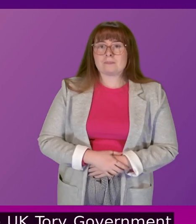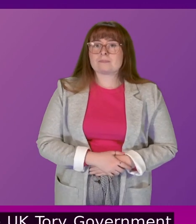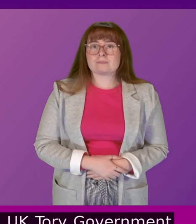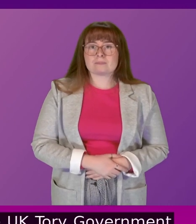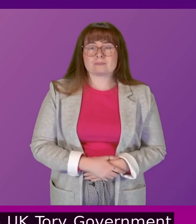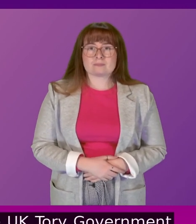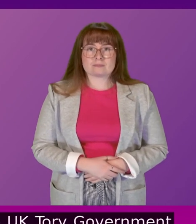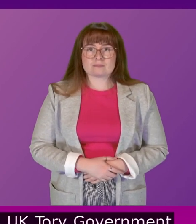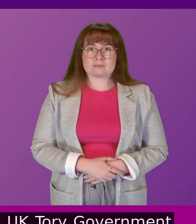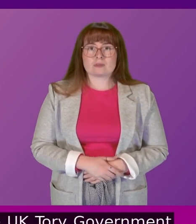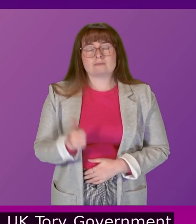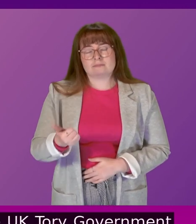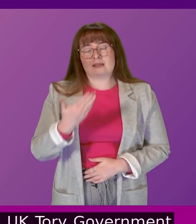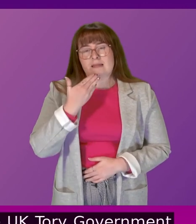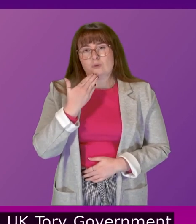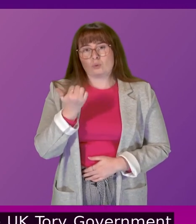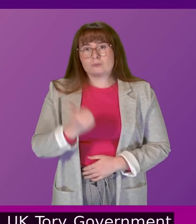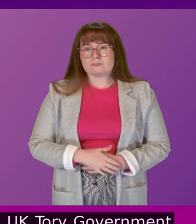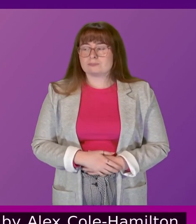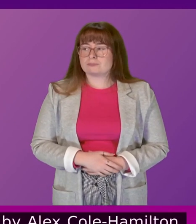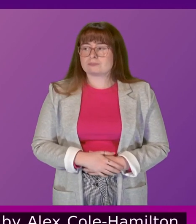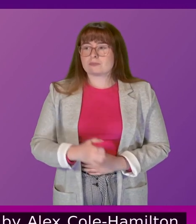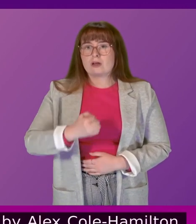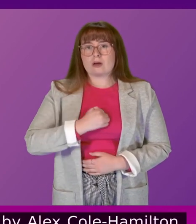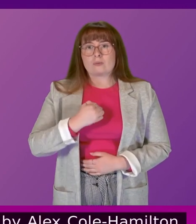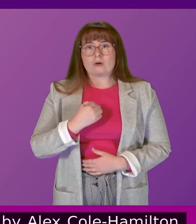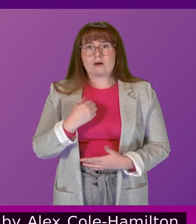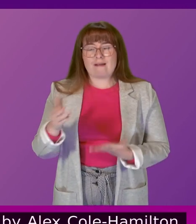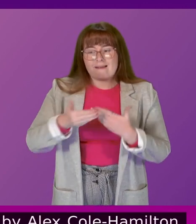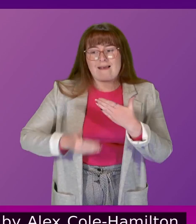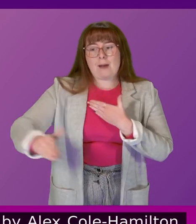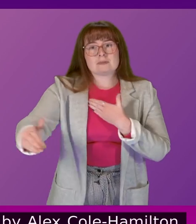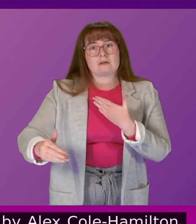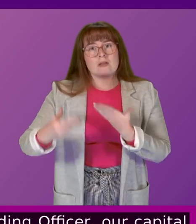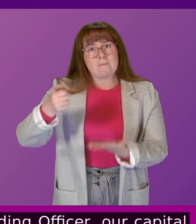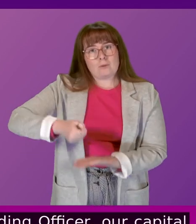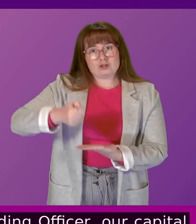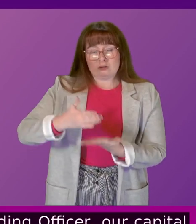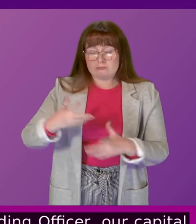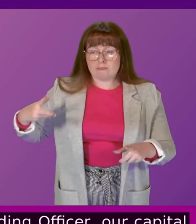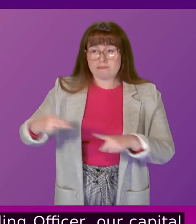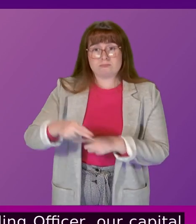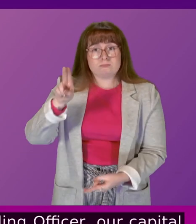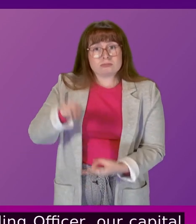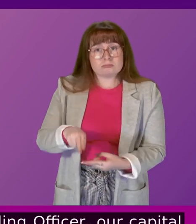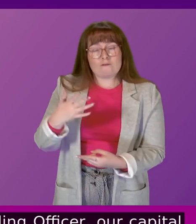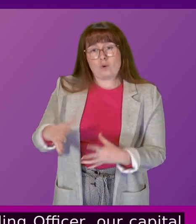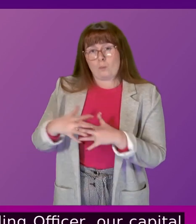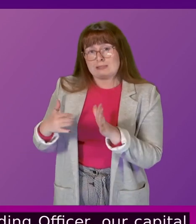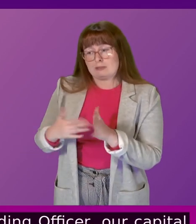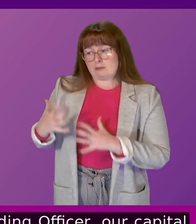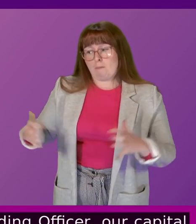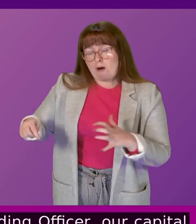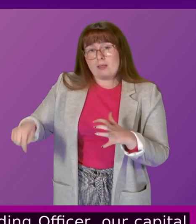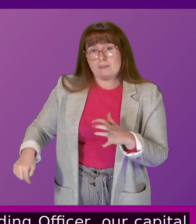Thank you. Our capital and revenue budgets have been cut from the Westminster Parliament,